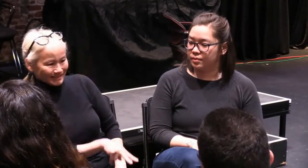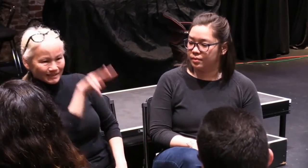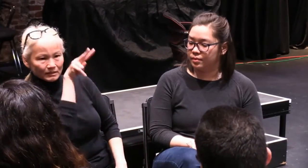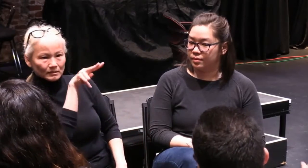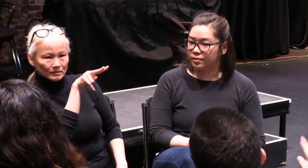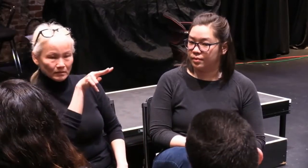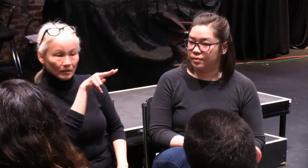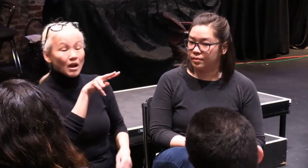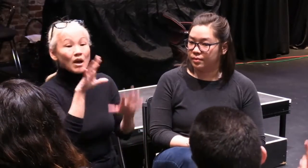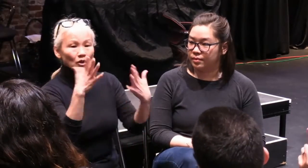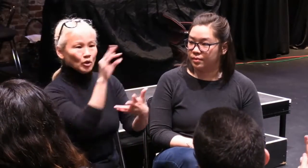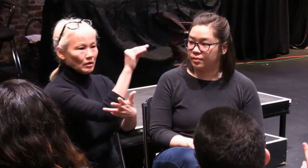lastly, that I'm deaf.